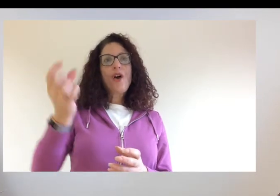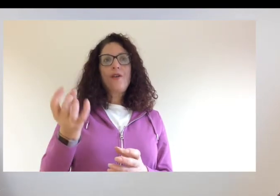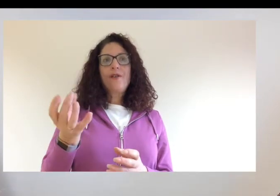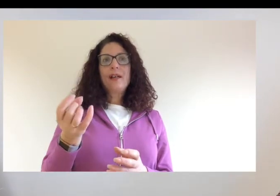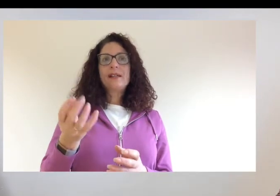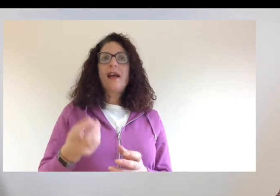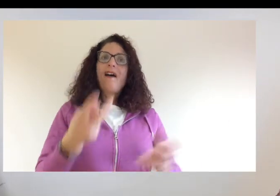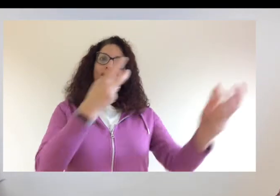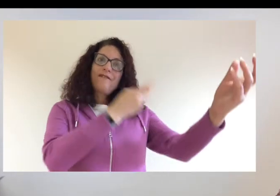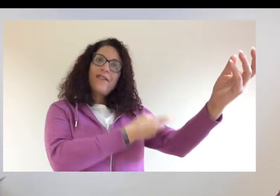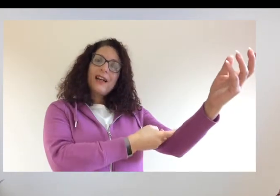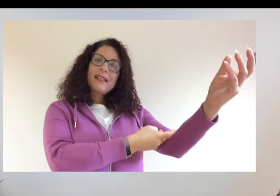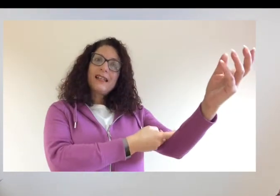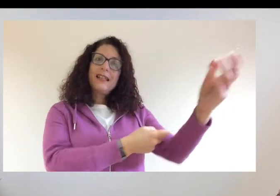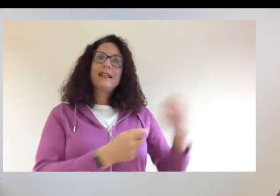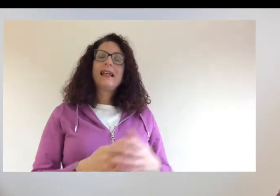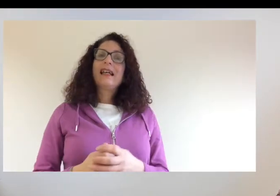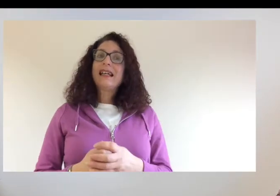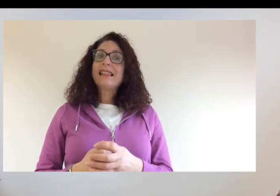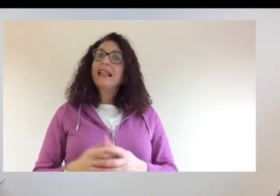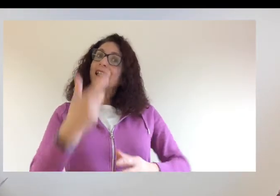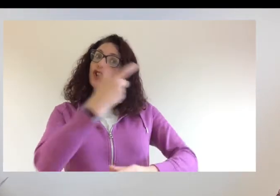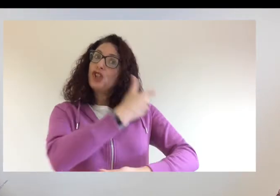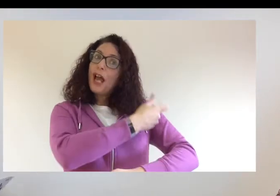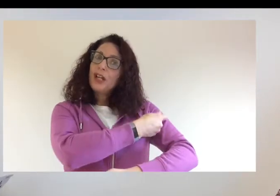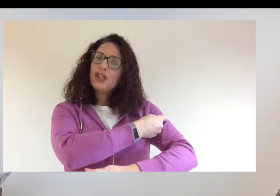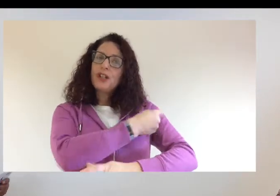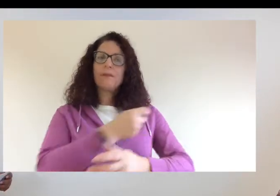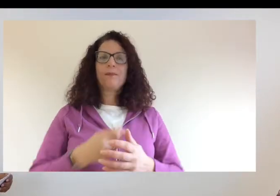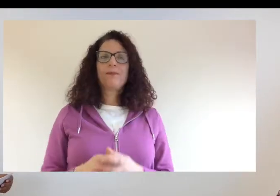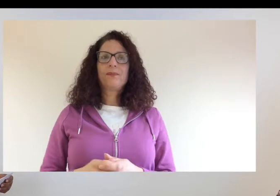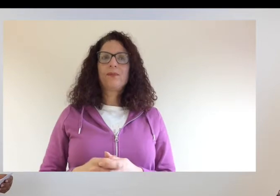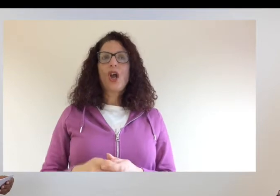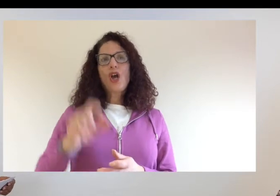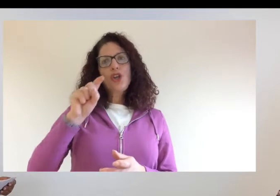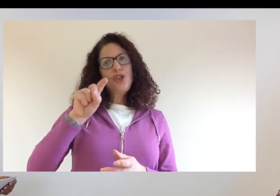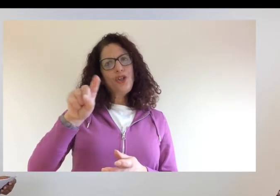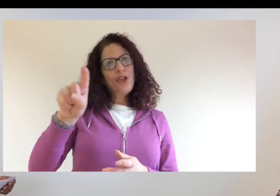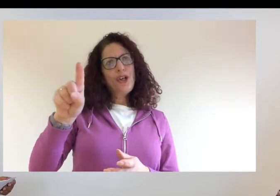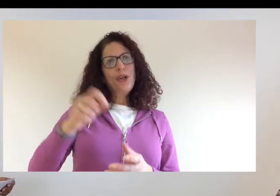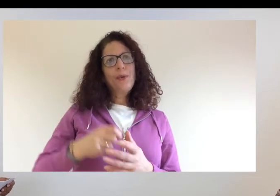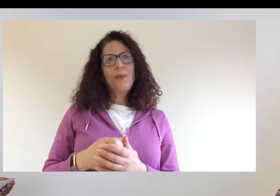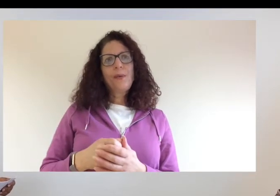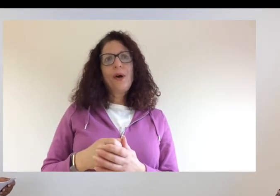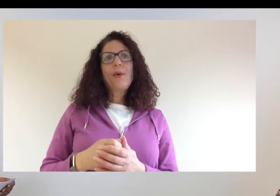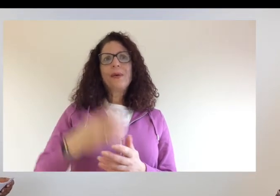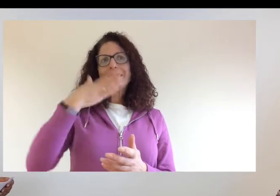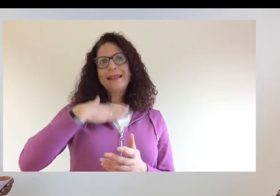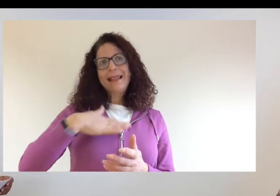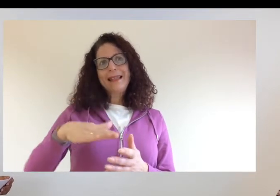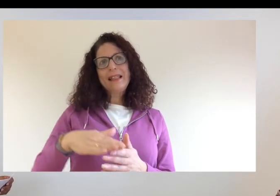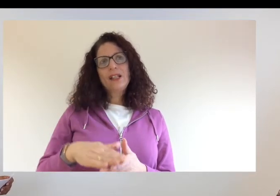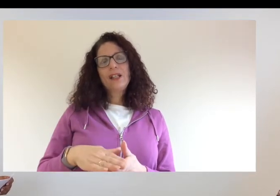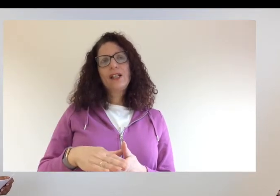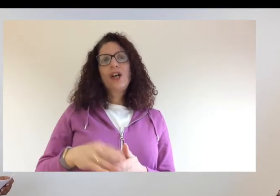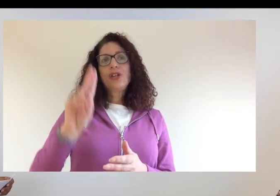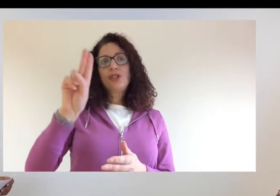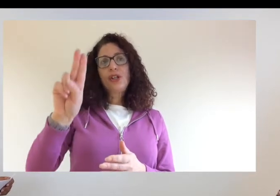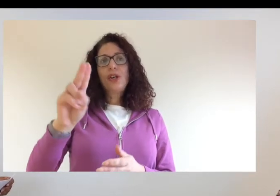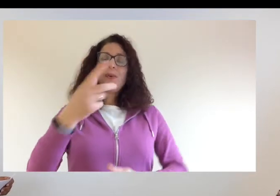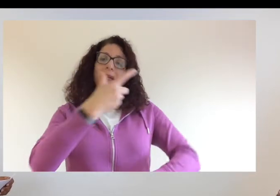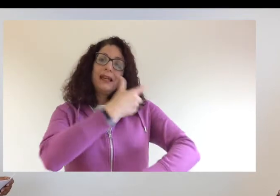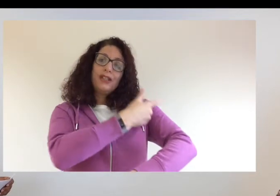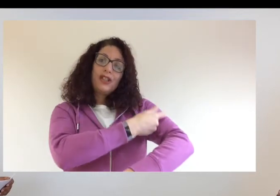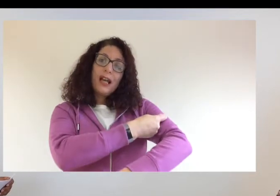The corona vaccine is an injection. You will need two injections